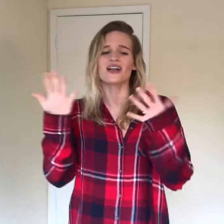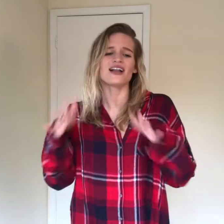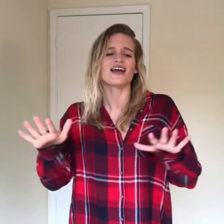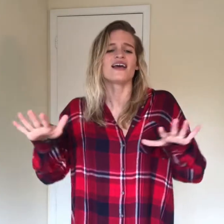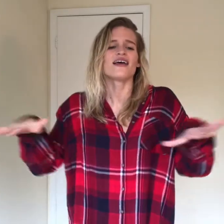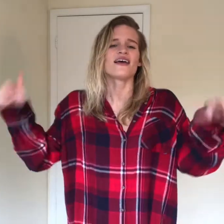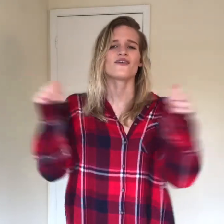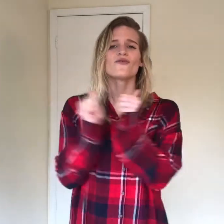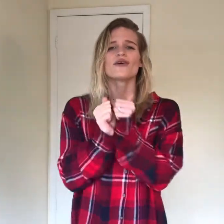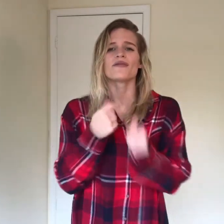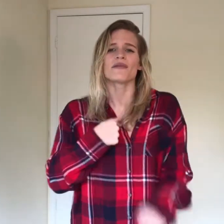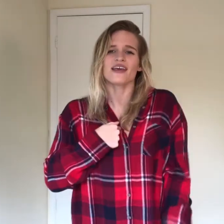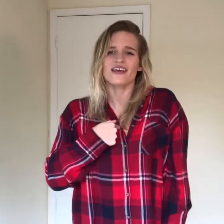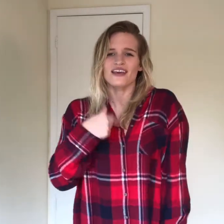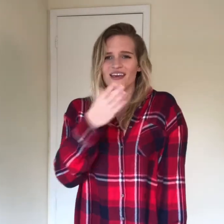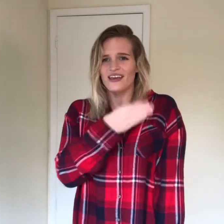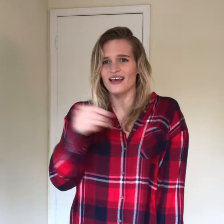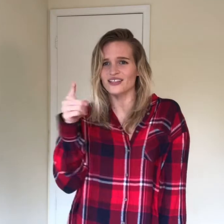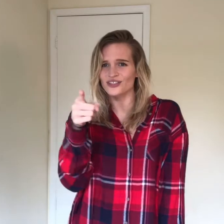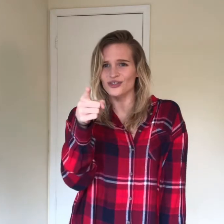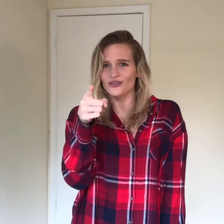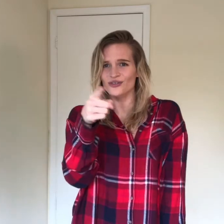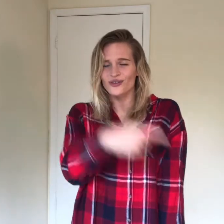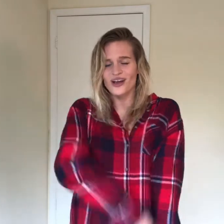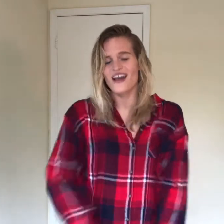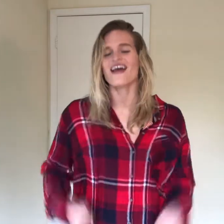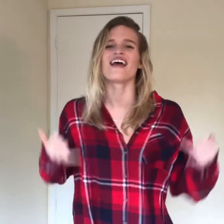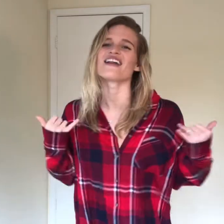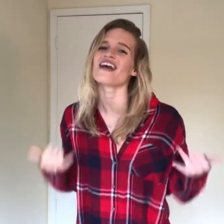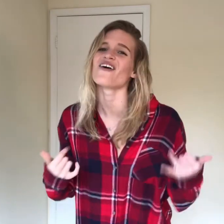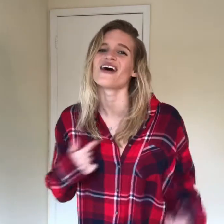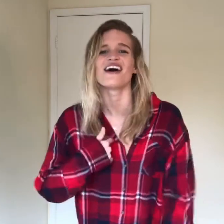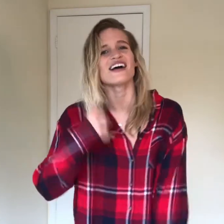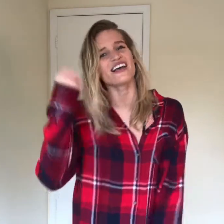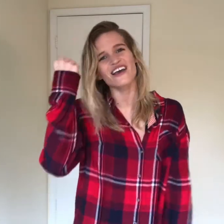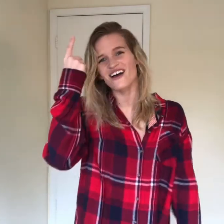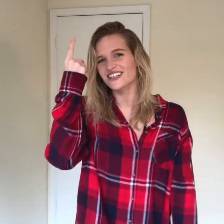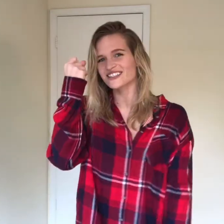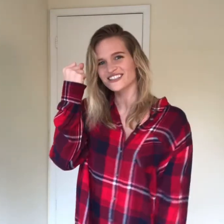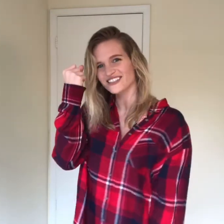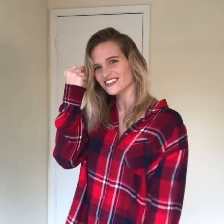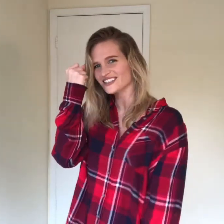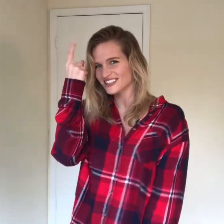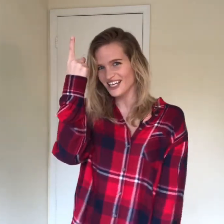wear me and you And now I understand